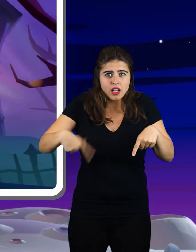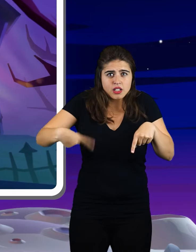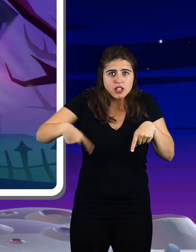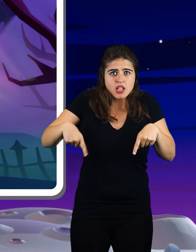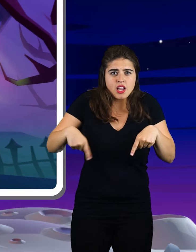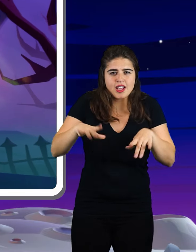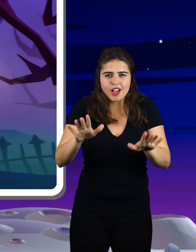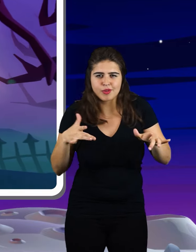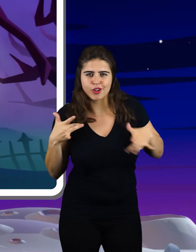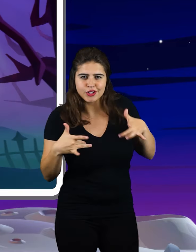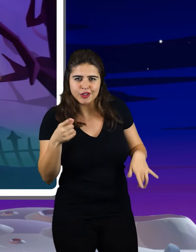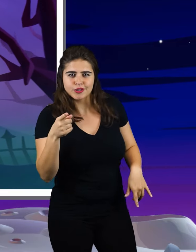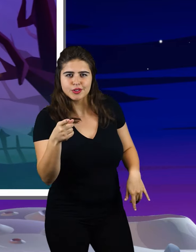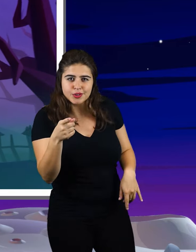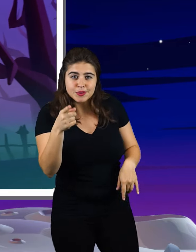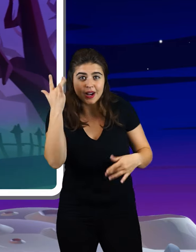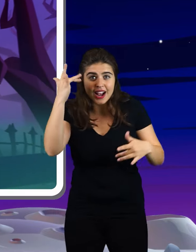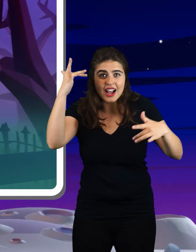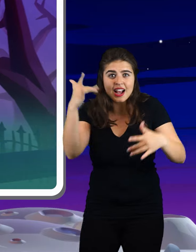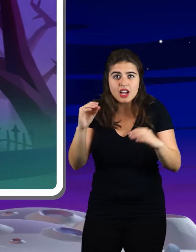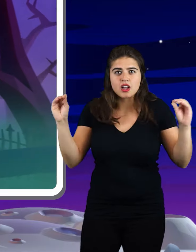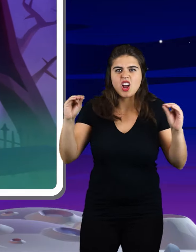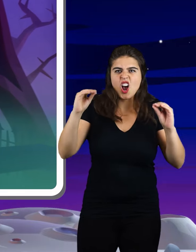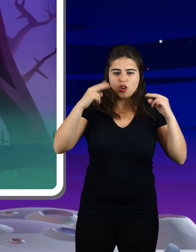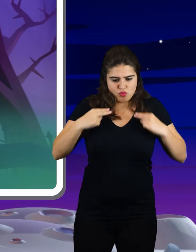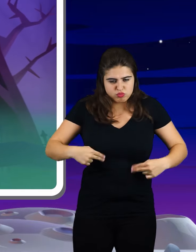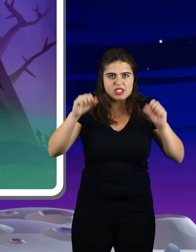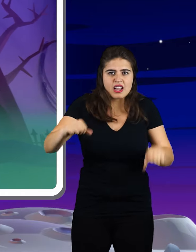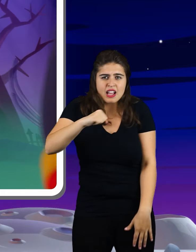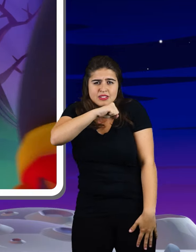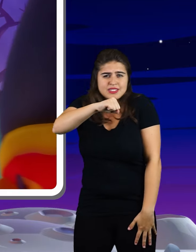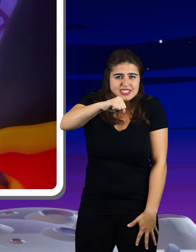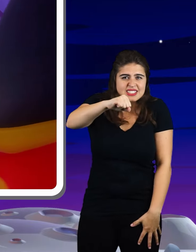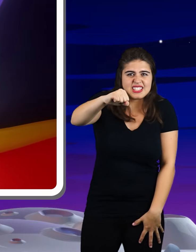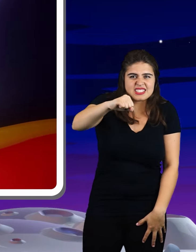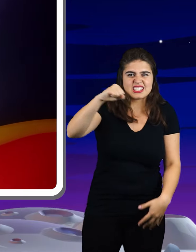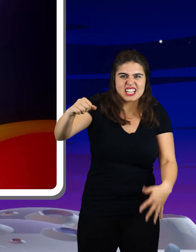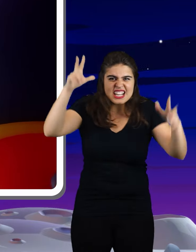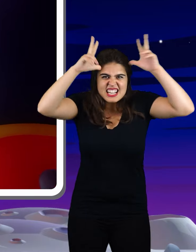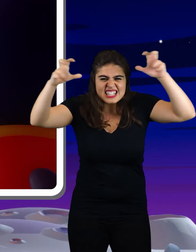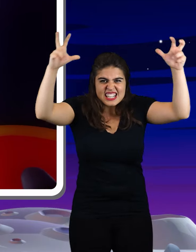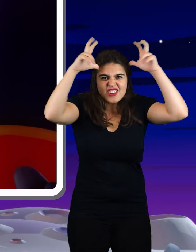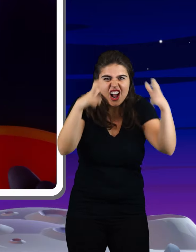to shiver For no mere mortal can resist The evil